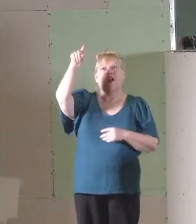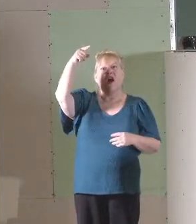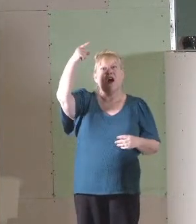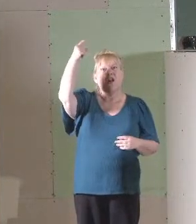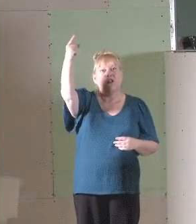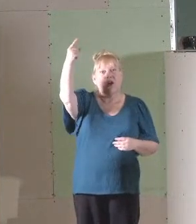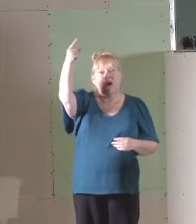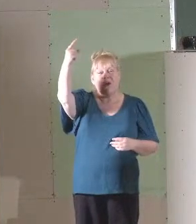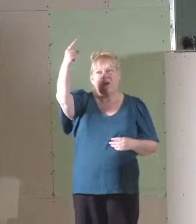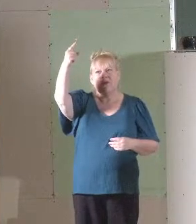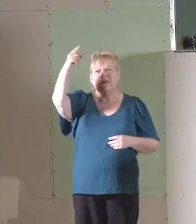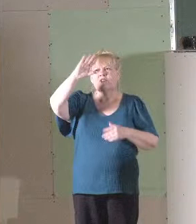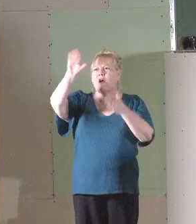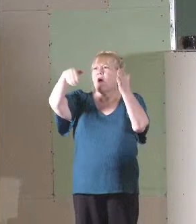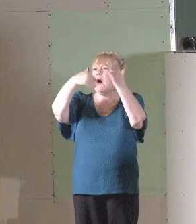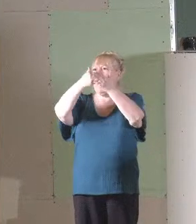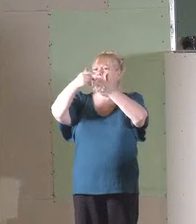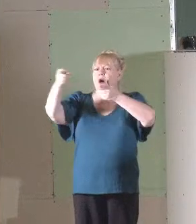is sovereign.